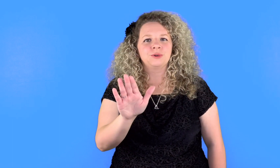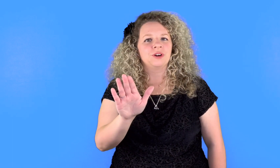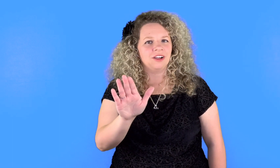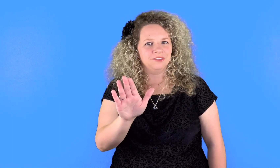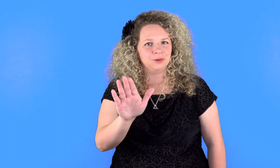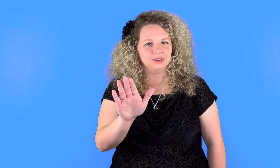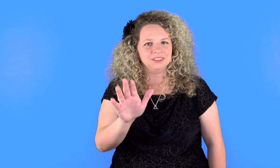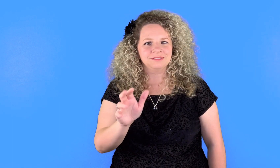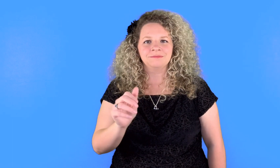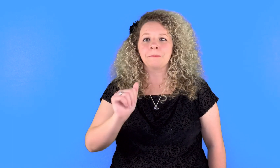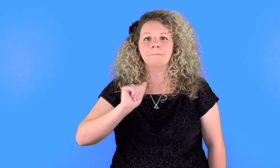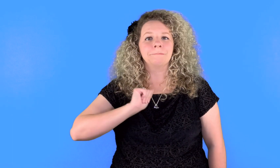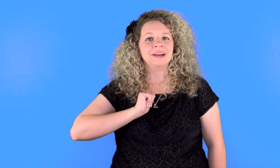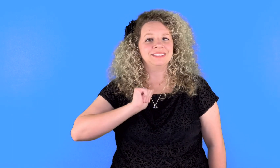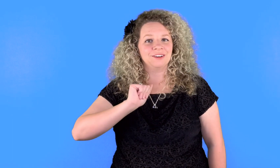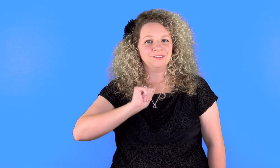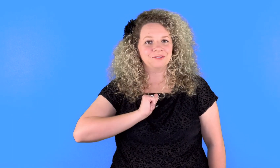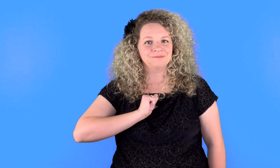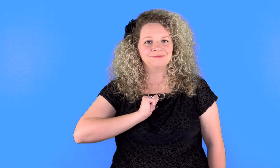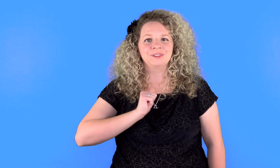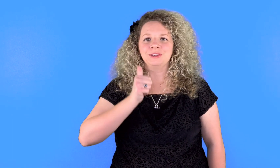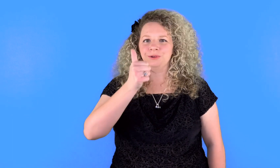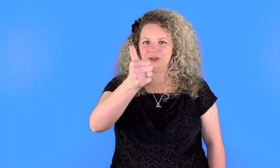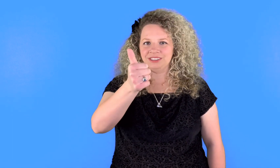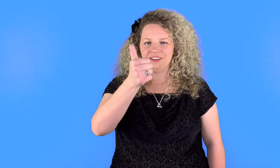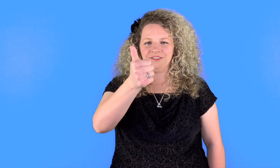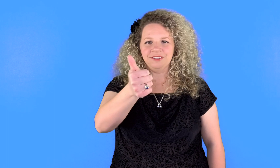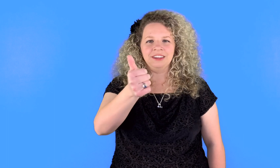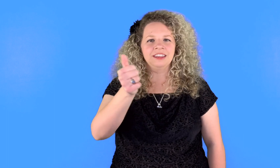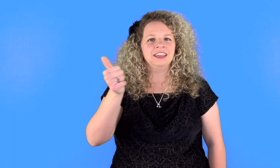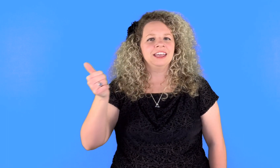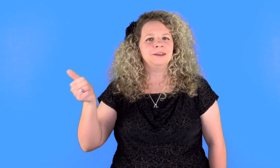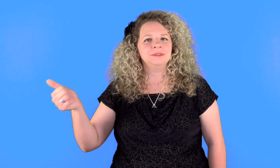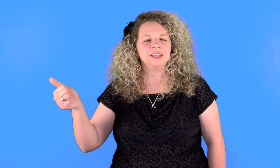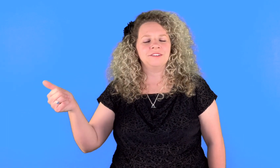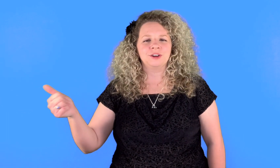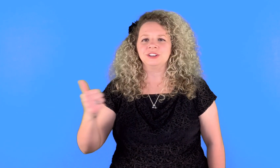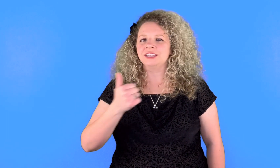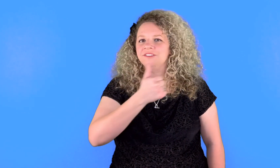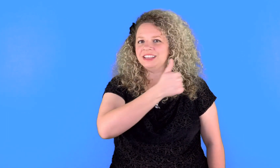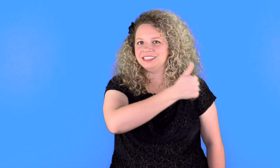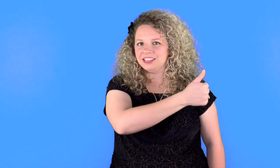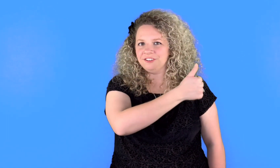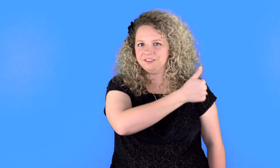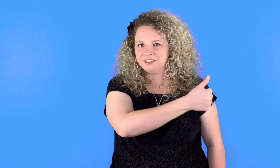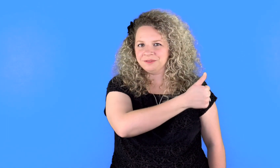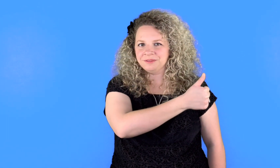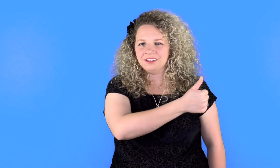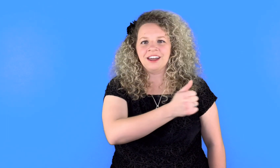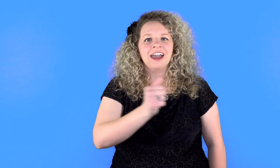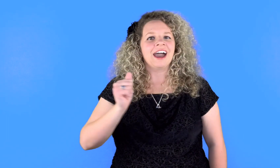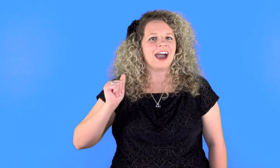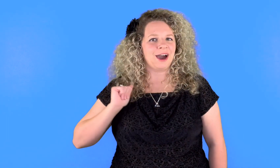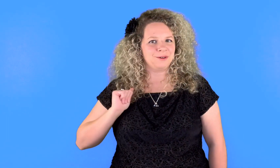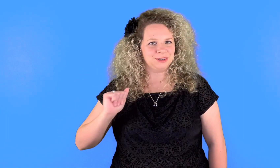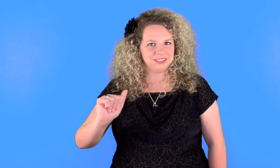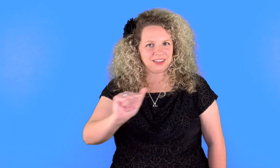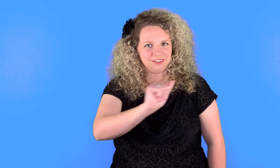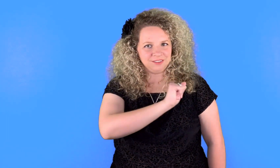or all of yours. Myself, yourself. Himself, herself, itself. Ourselves.